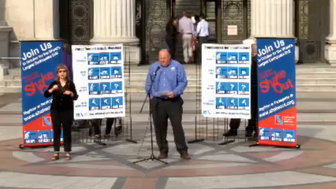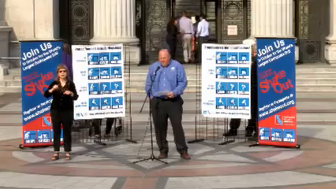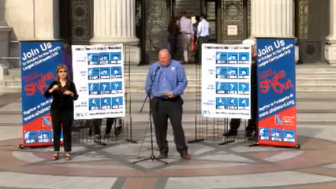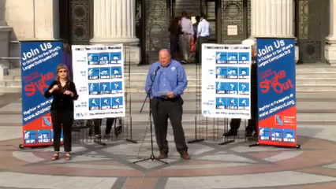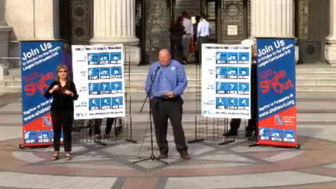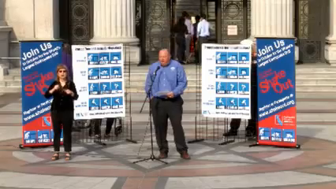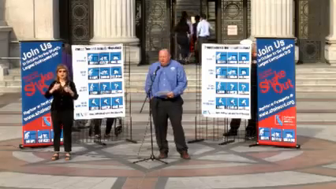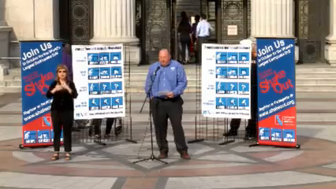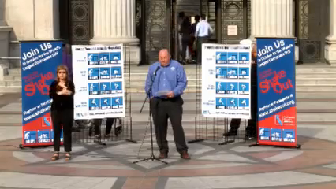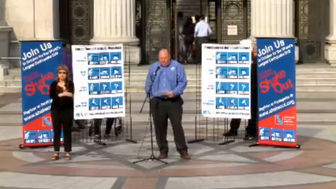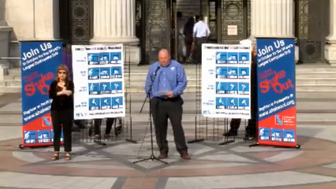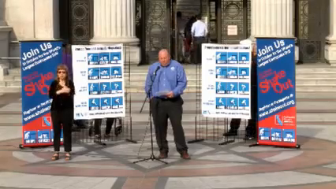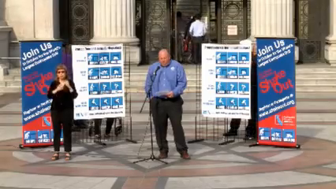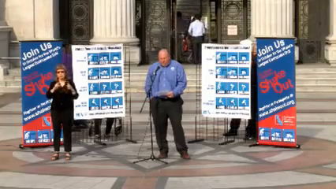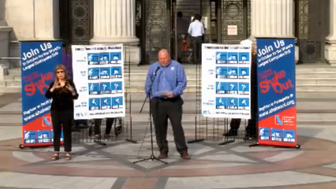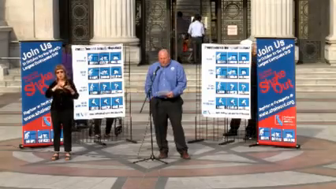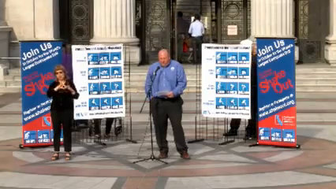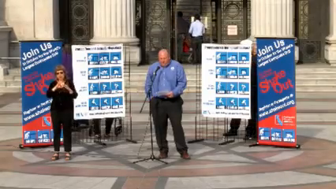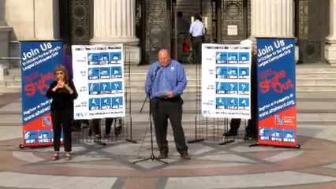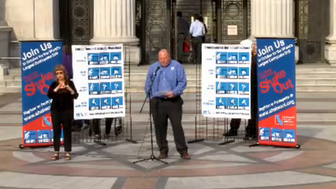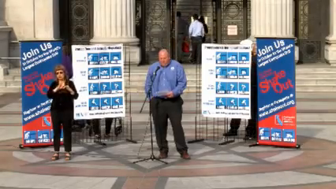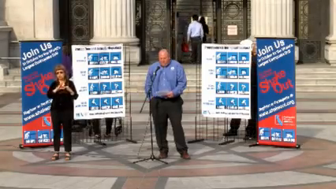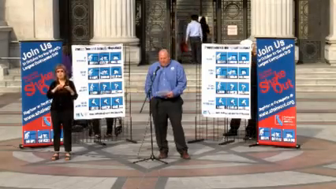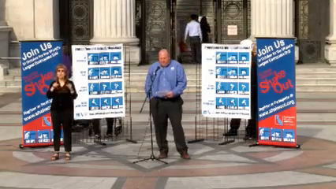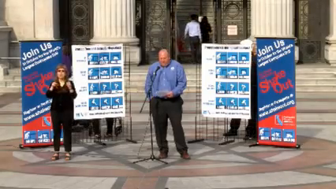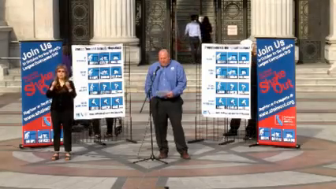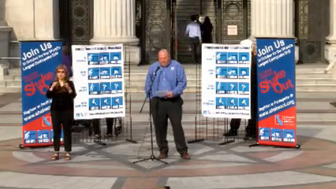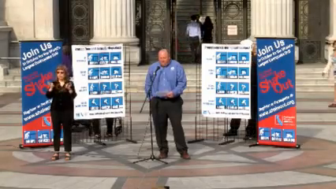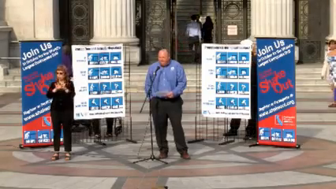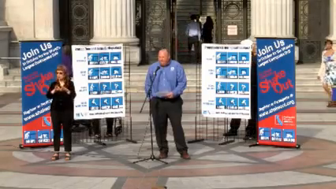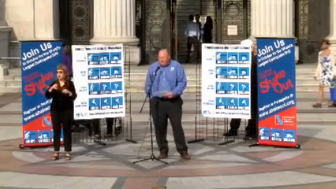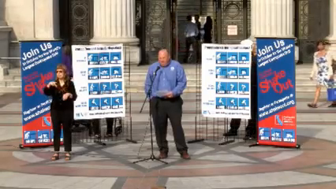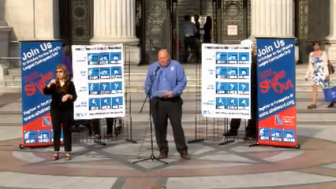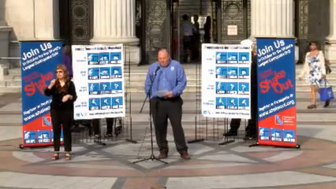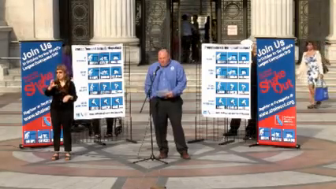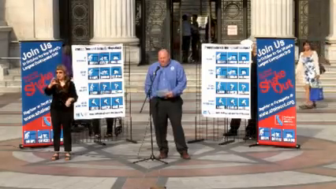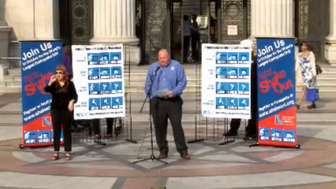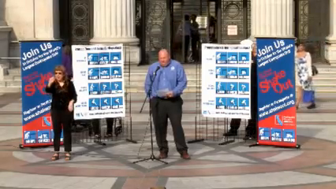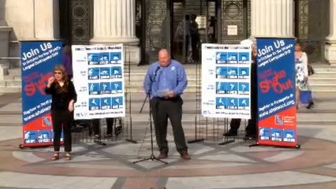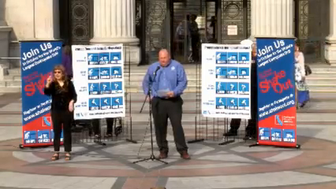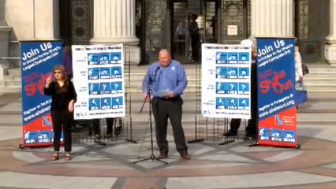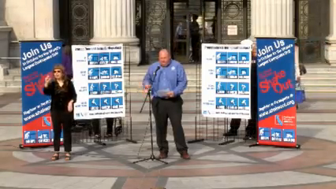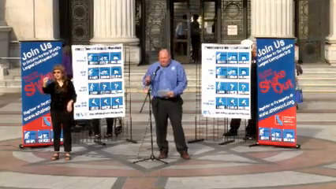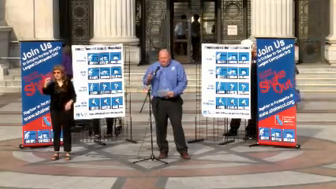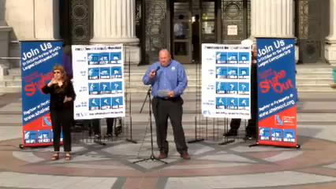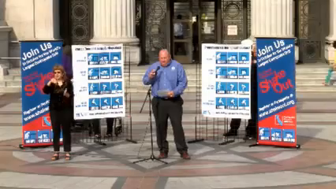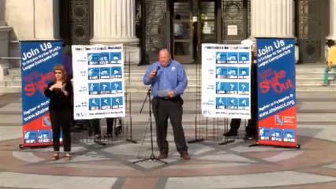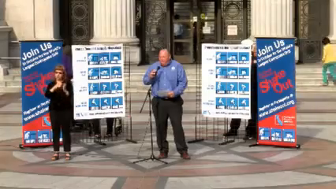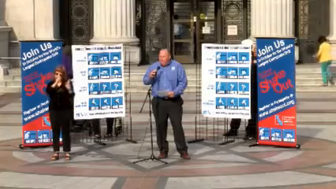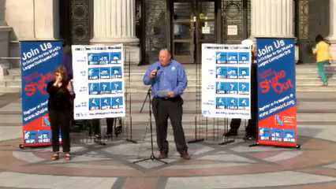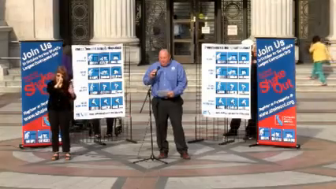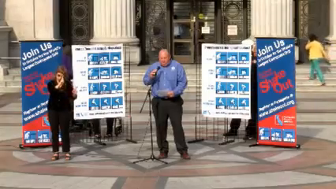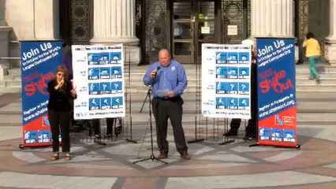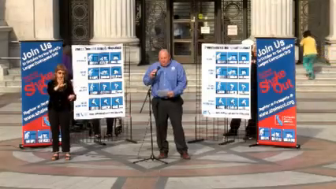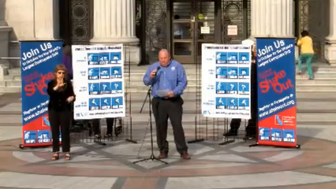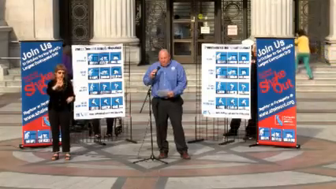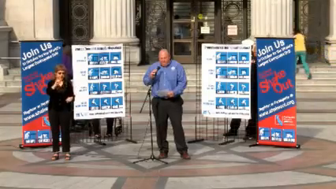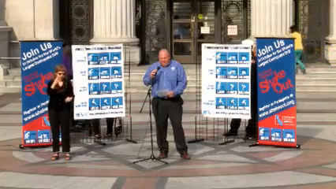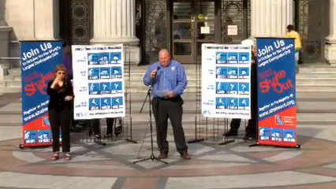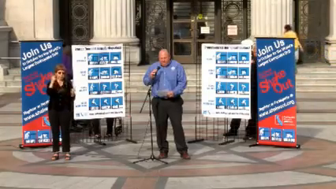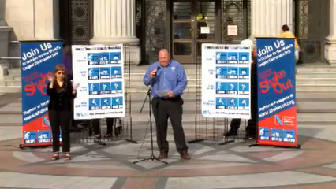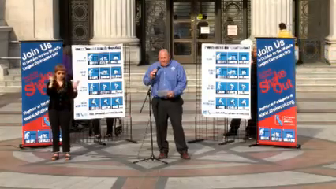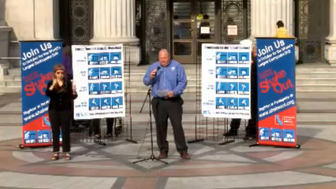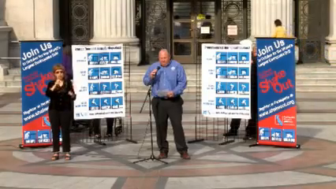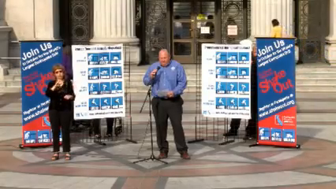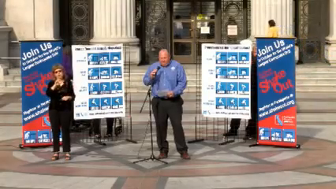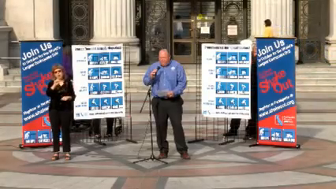Alliance and ShakeOut, and more importantly, the Pacific ADA Center. Honoring the 25th anniversary of the Americans with Disabilities